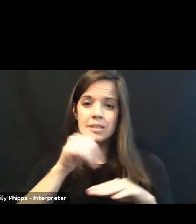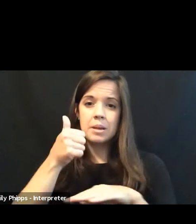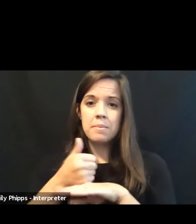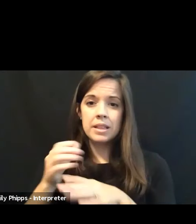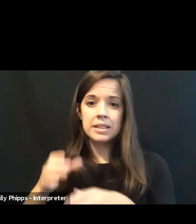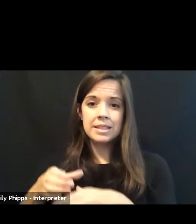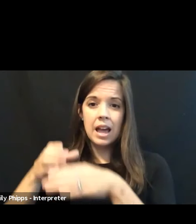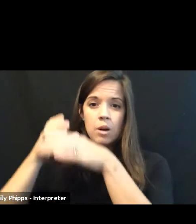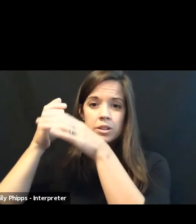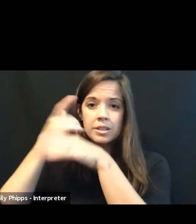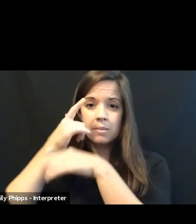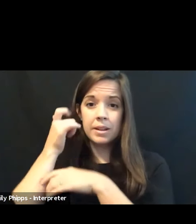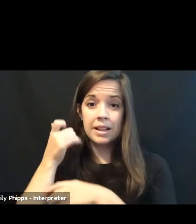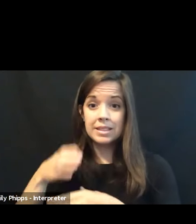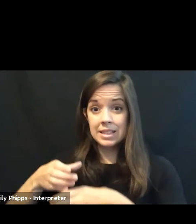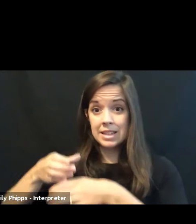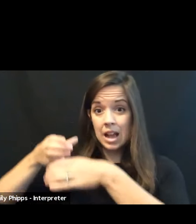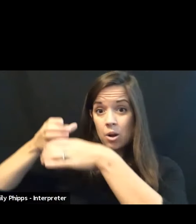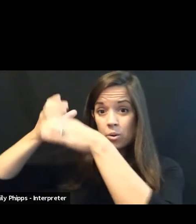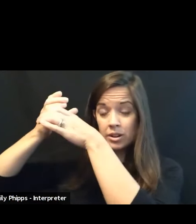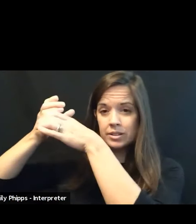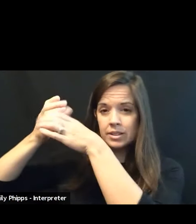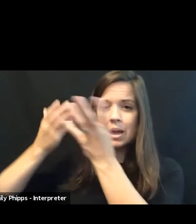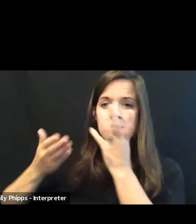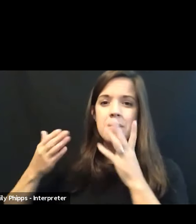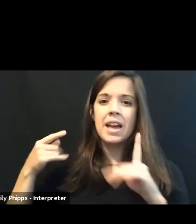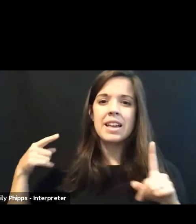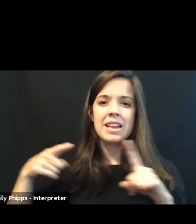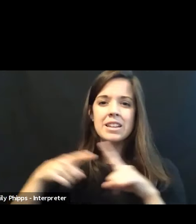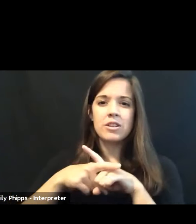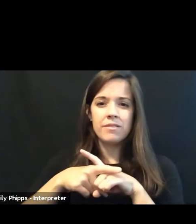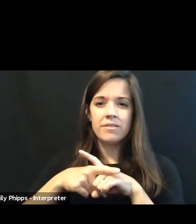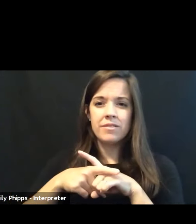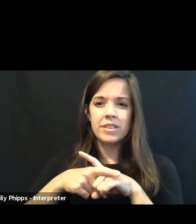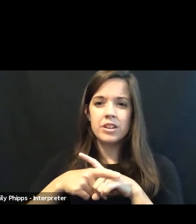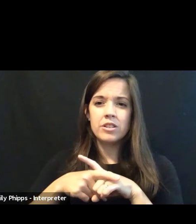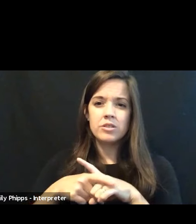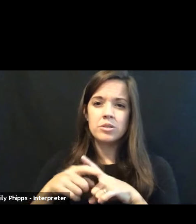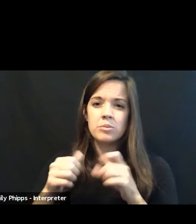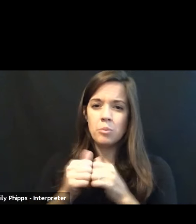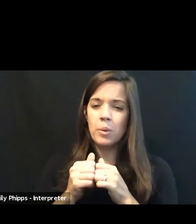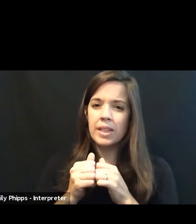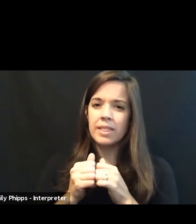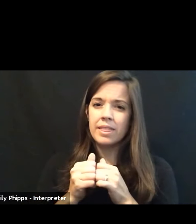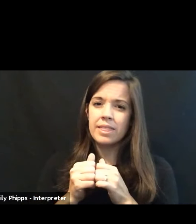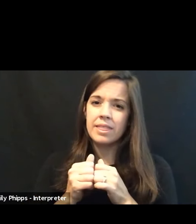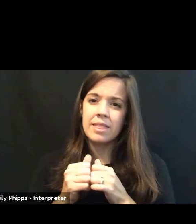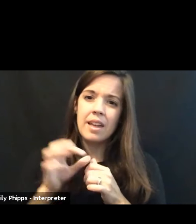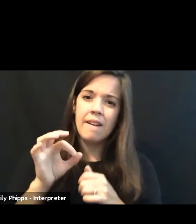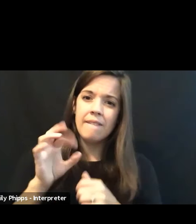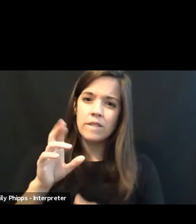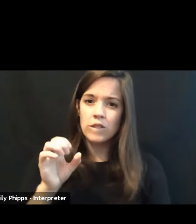because those towers may interfere with view sheds. So how do we deal with that?